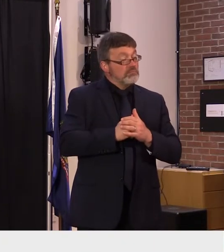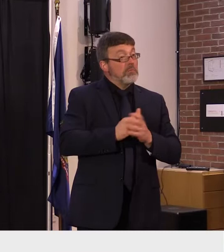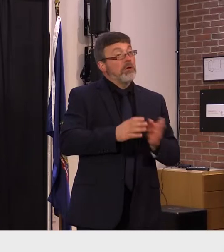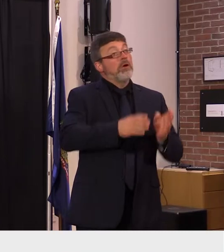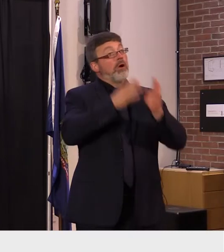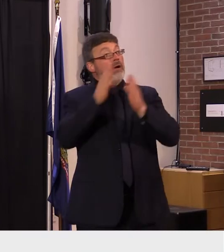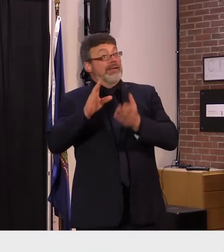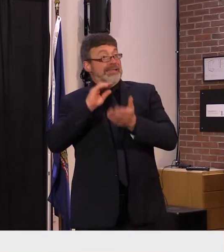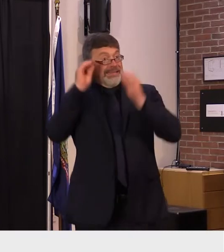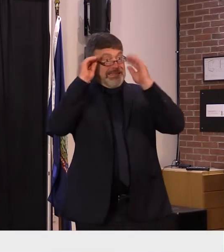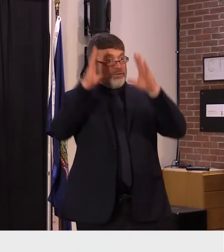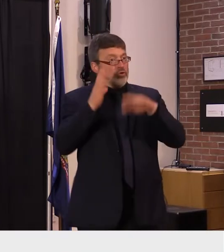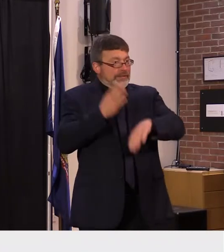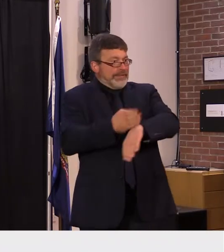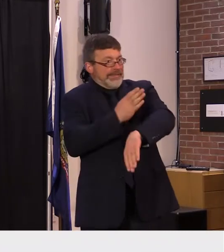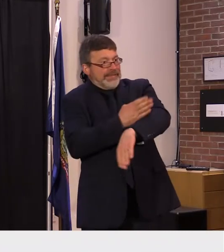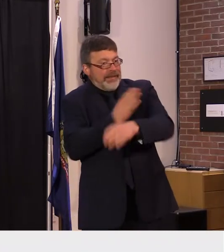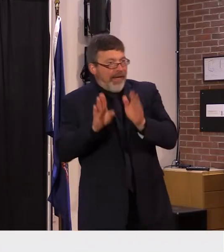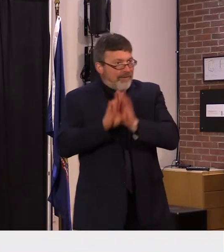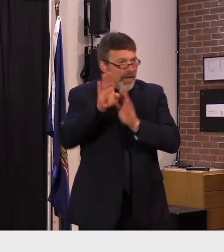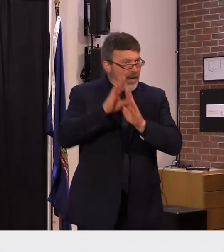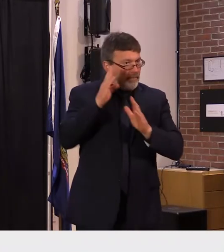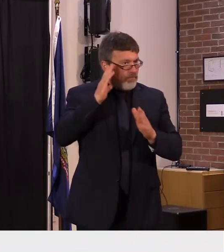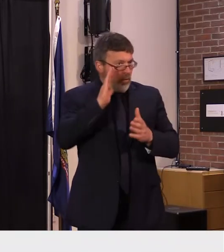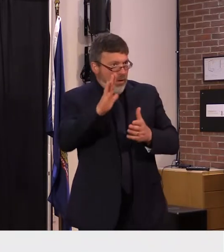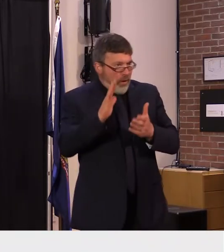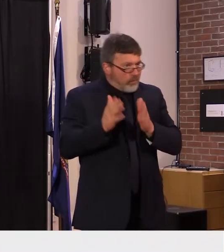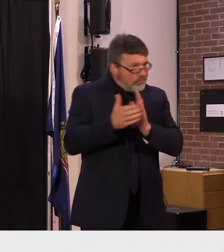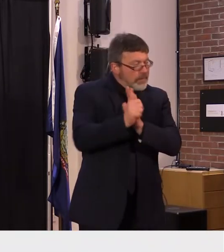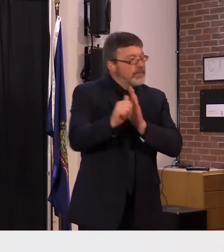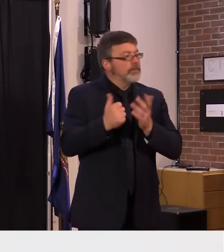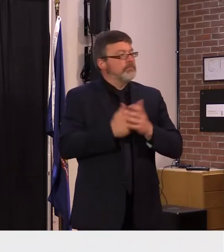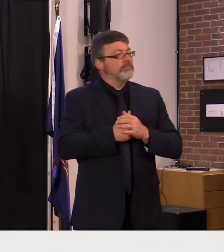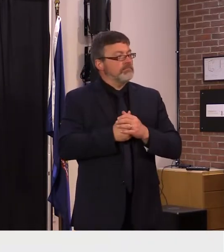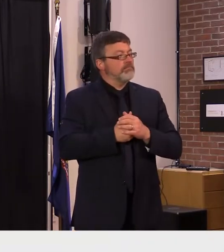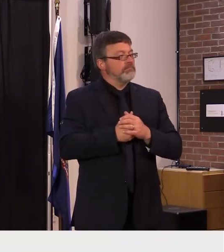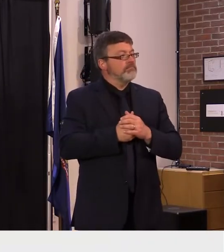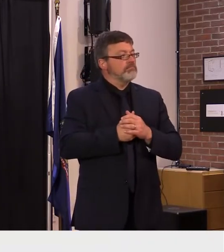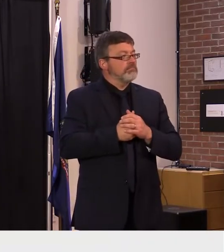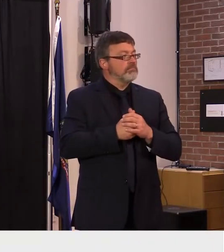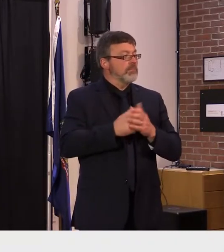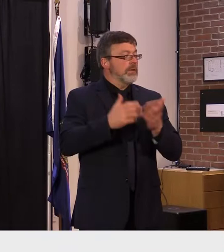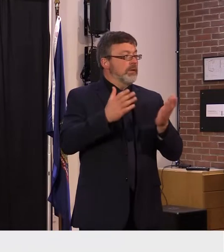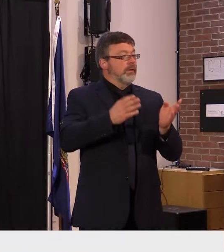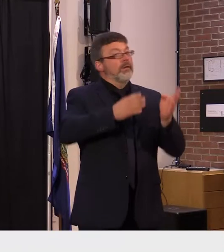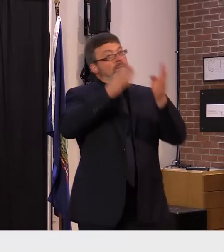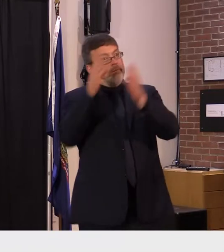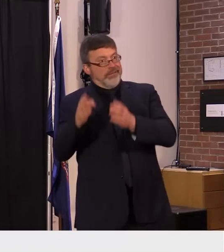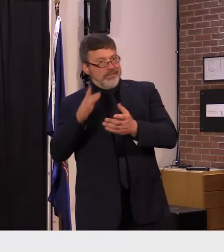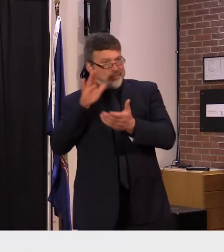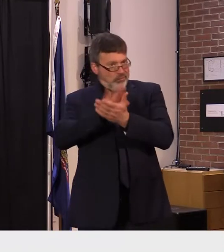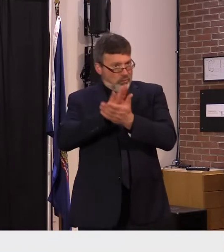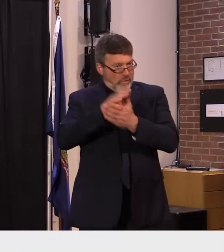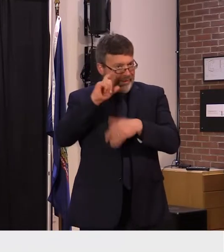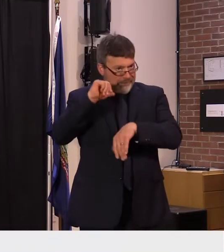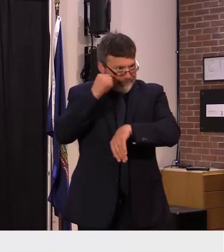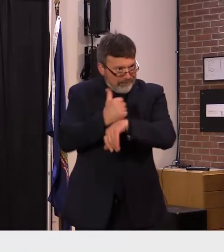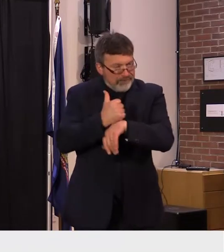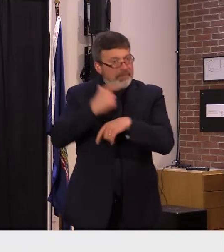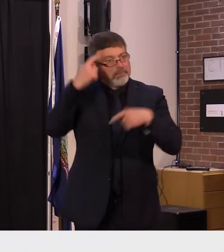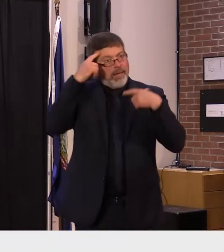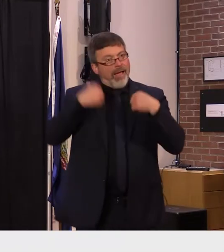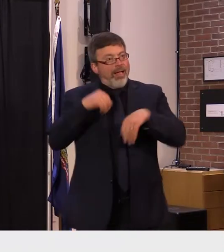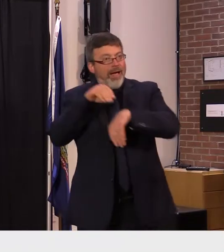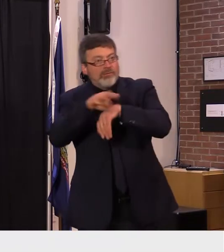services grants for community schools and investments in mental health supports a key investment we'll be making to address the